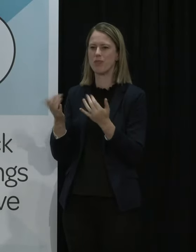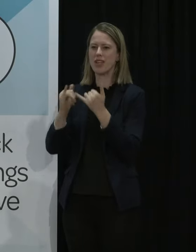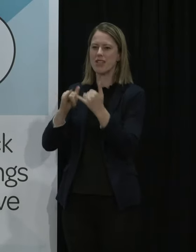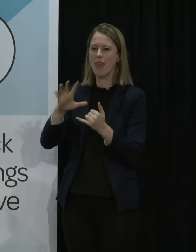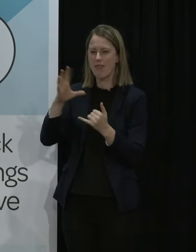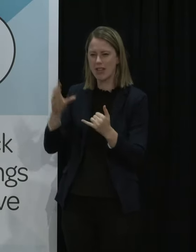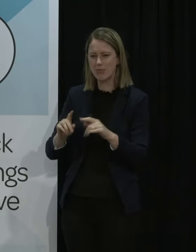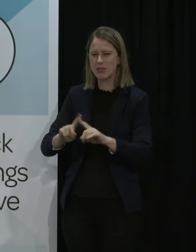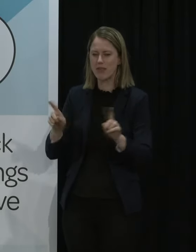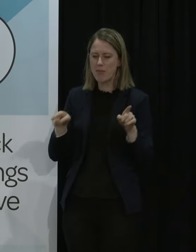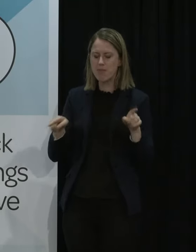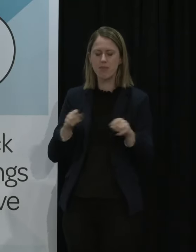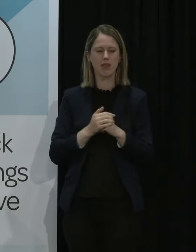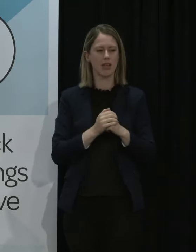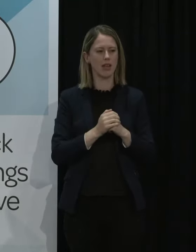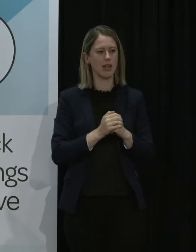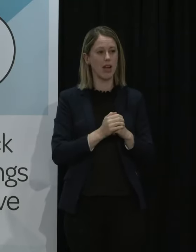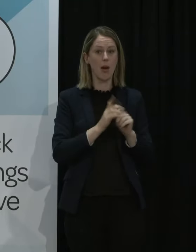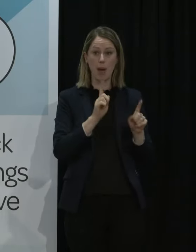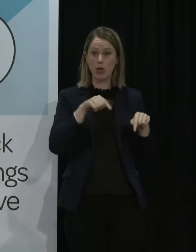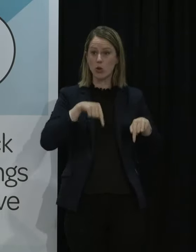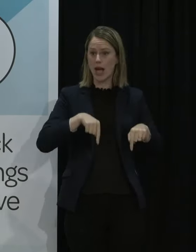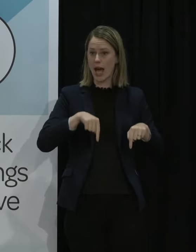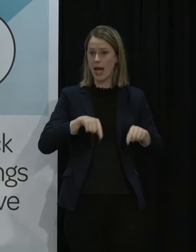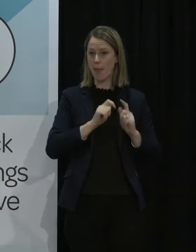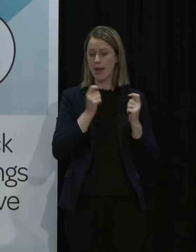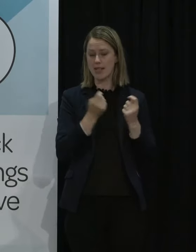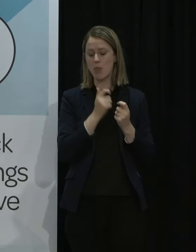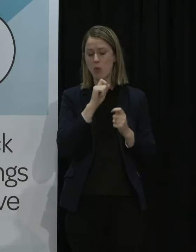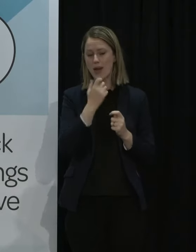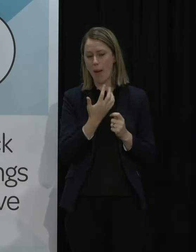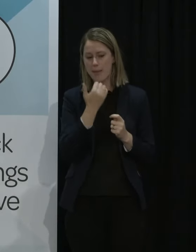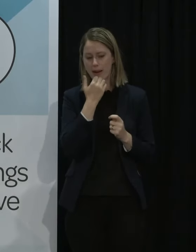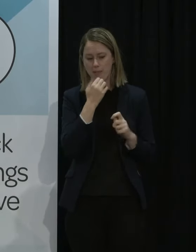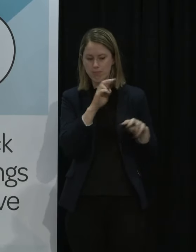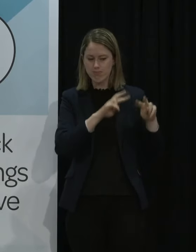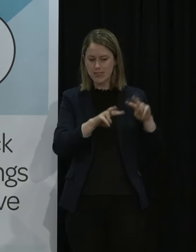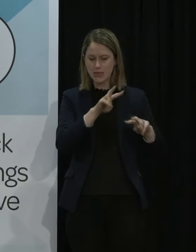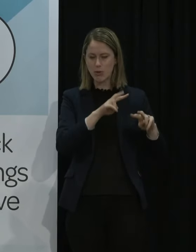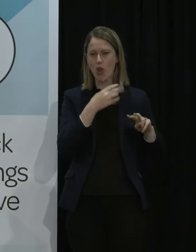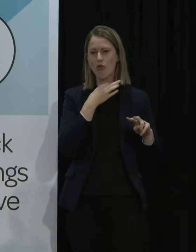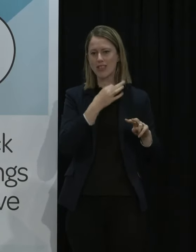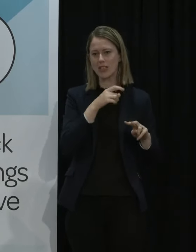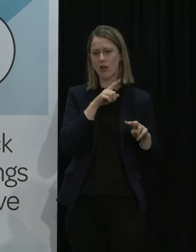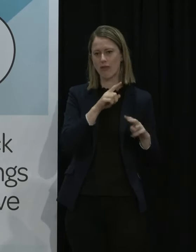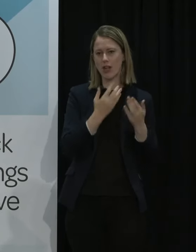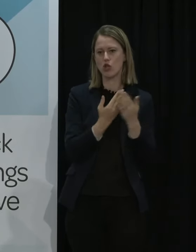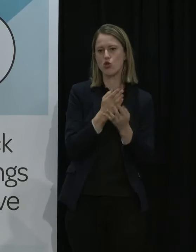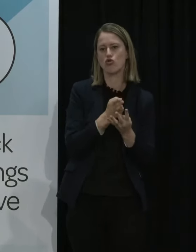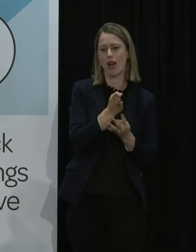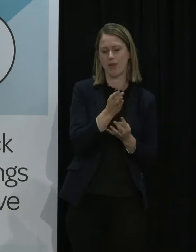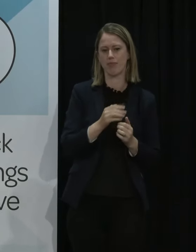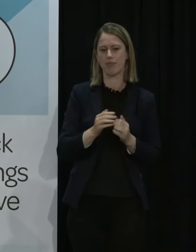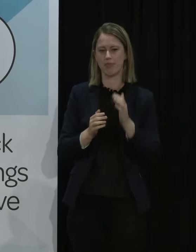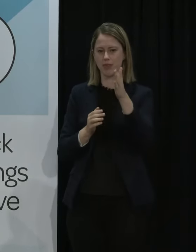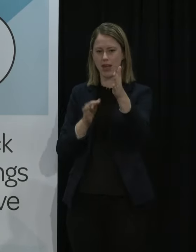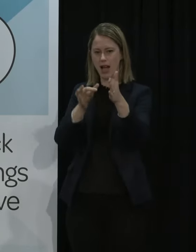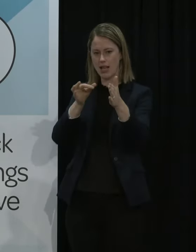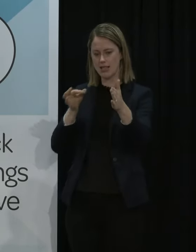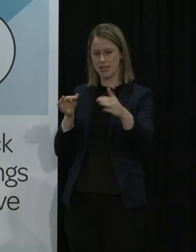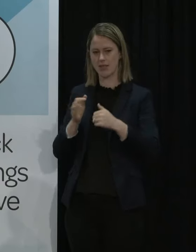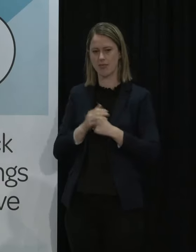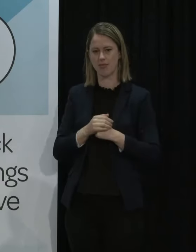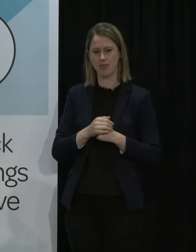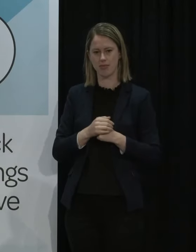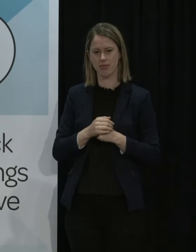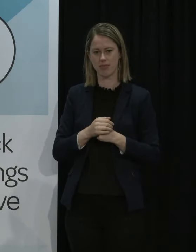South Africa so saying my team today is again doing an updated risk assessment so I'll expect advice later on today there are 25 cases